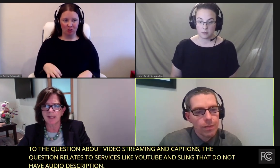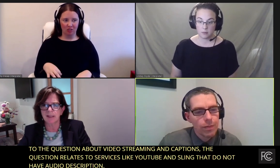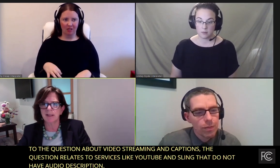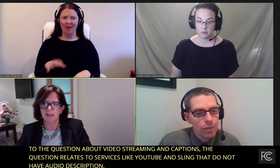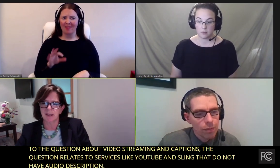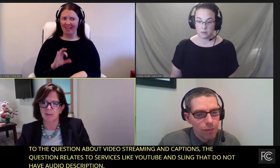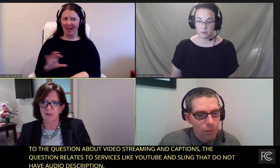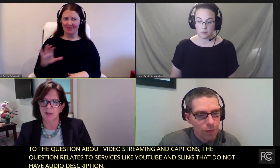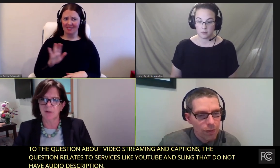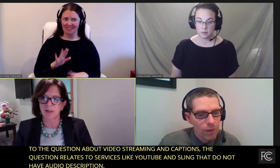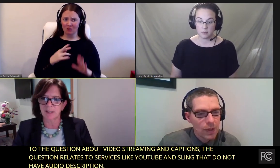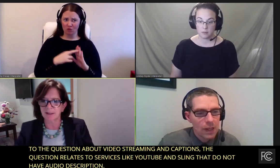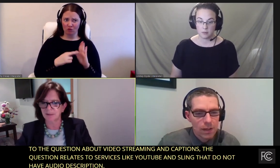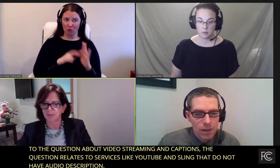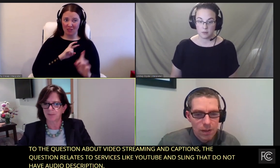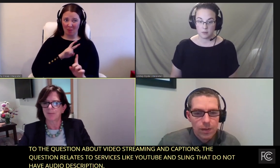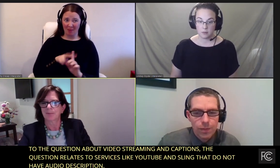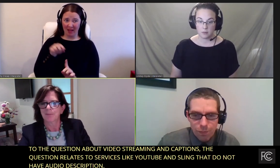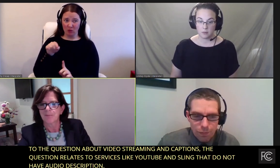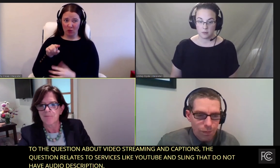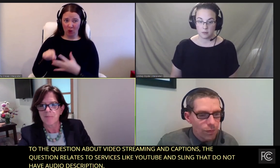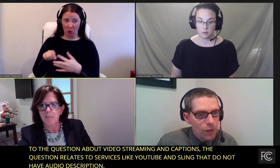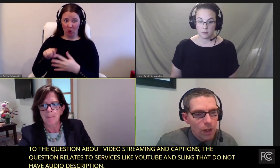apply to these types of services?